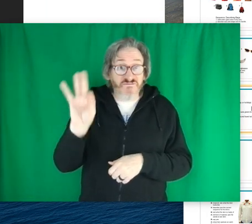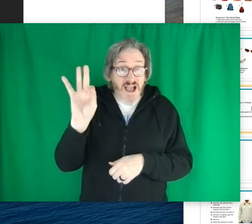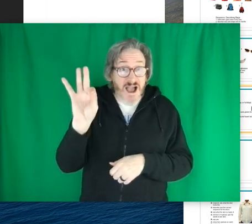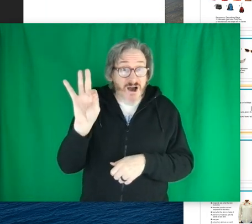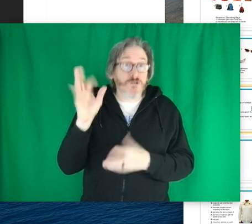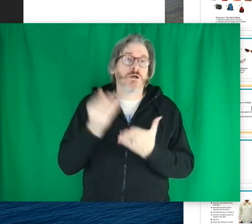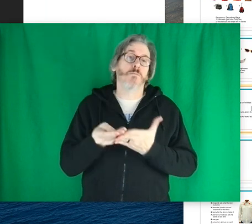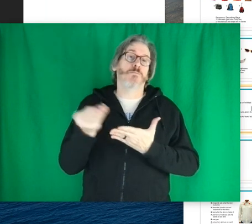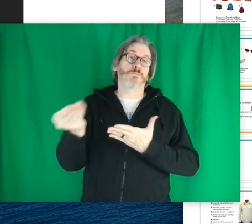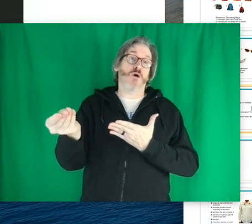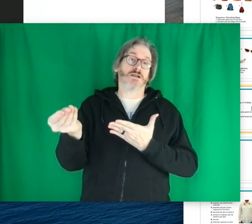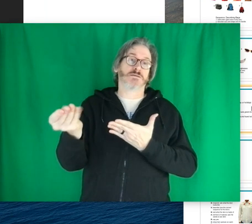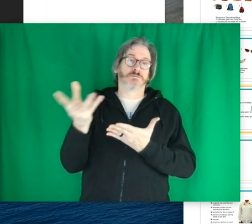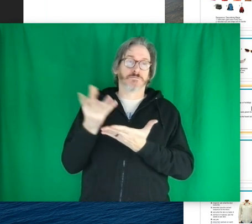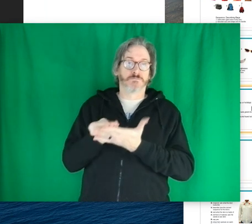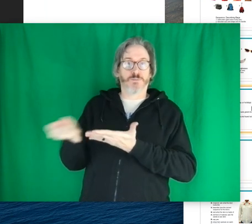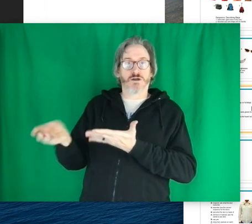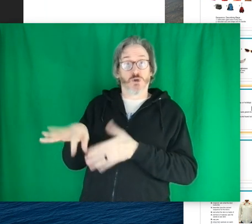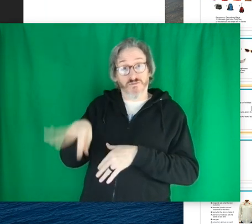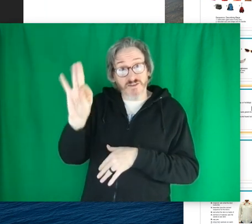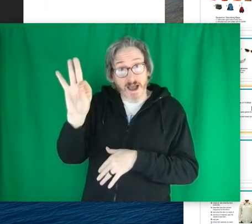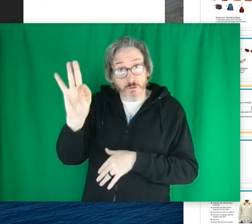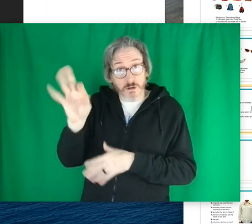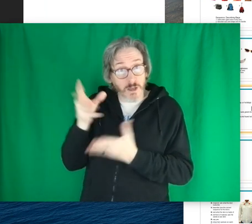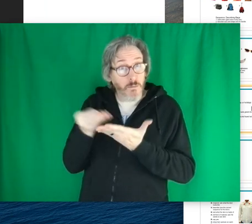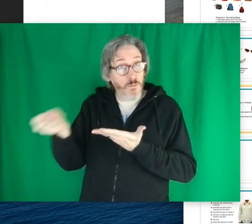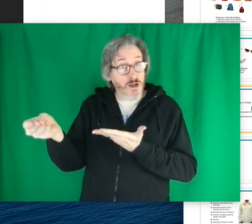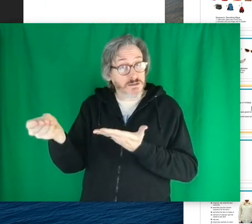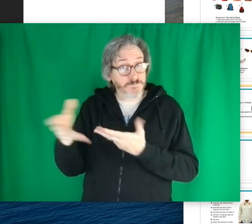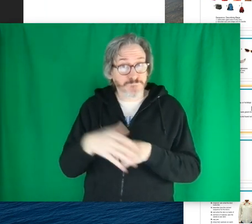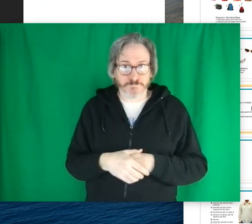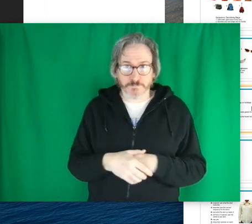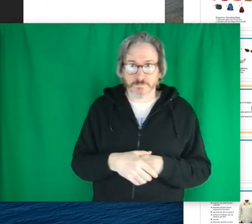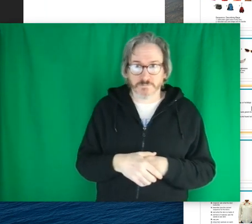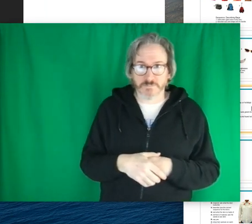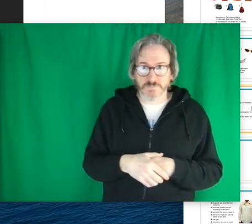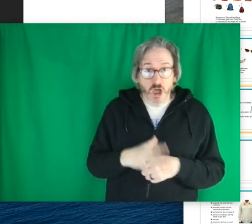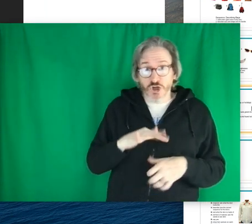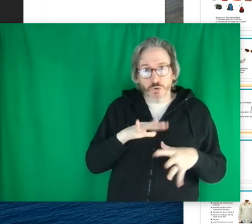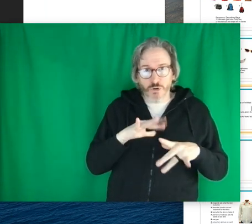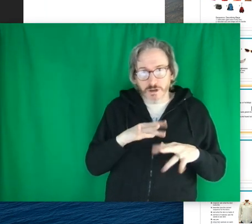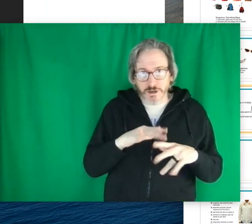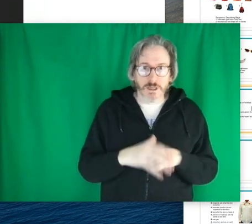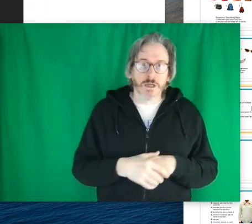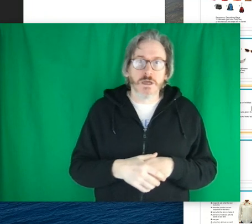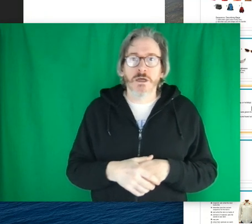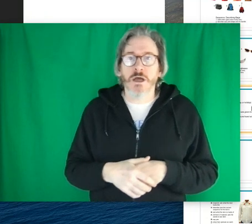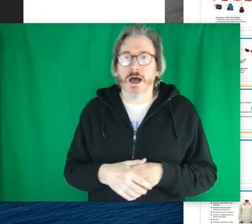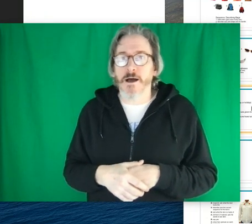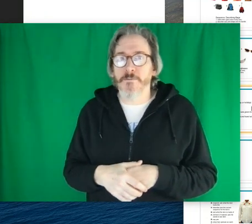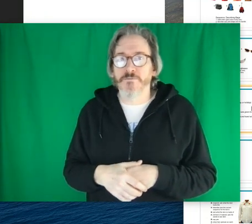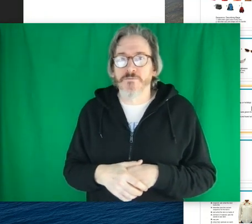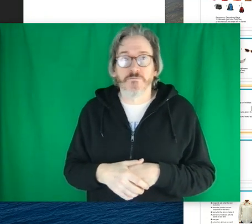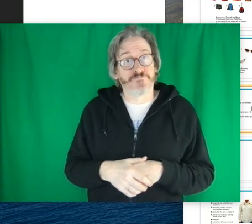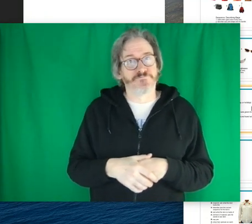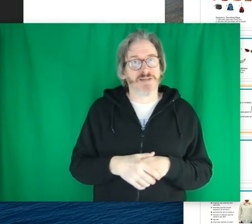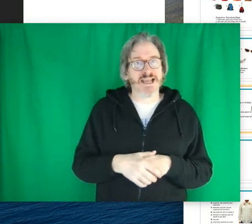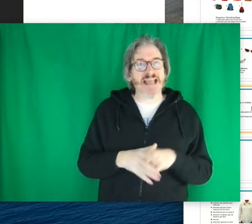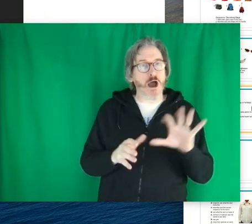found bought so found bought cool um